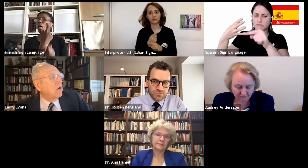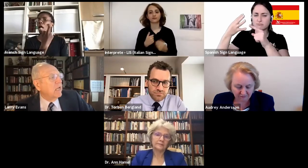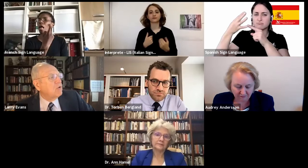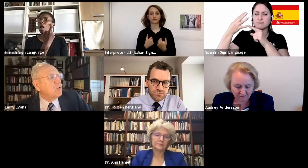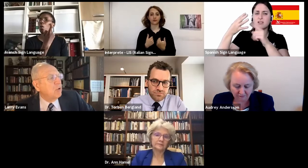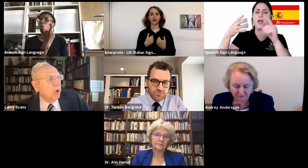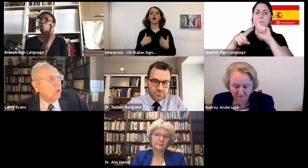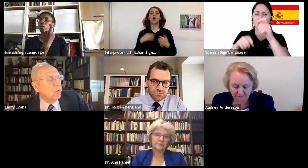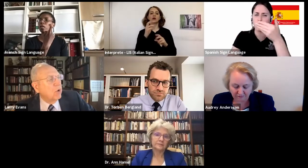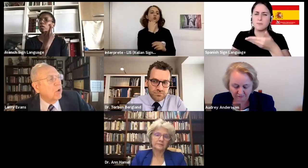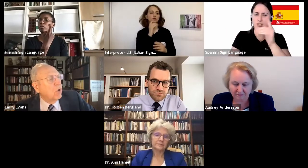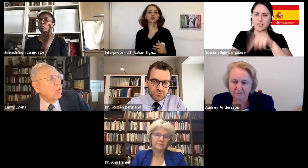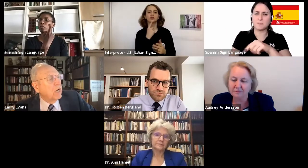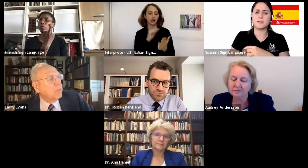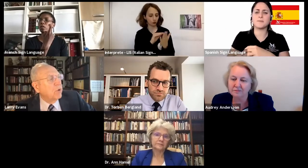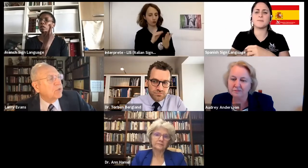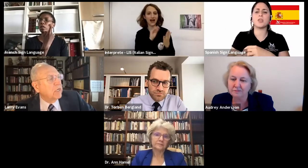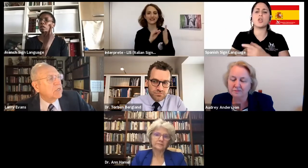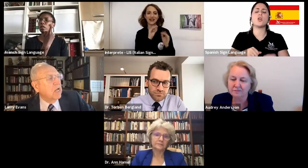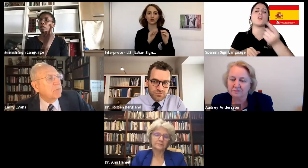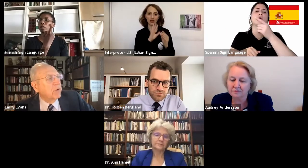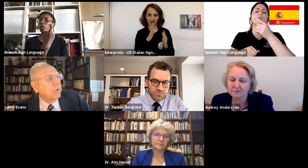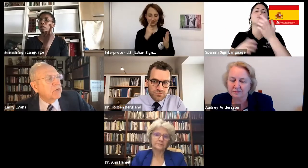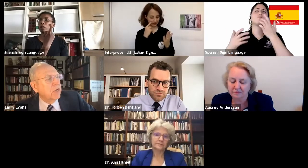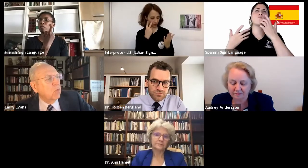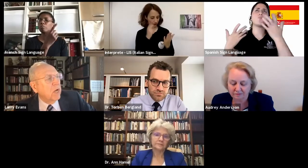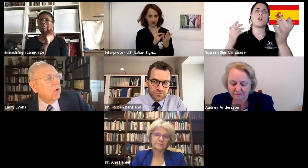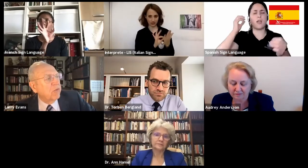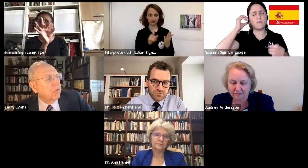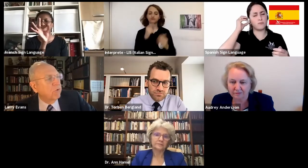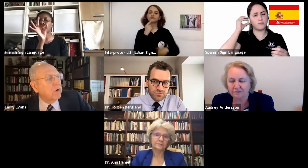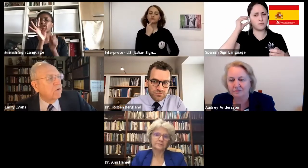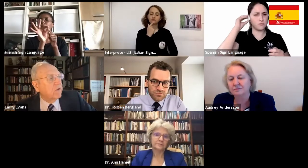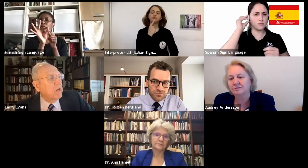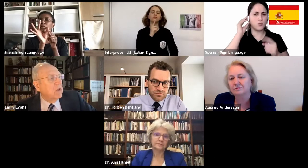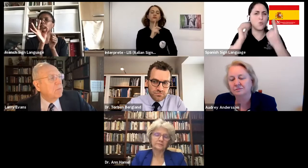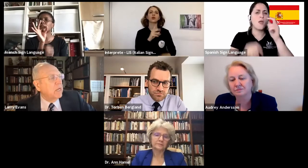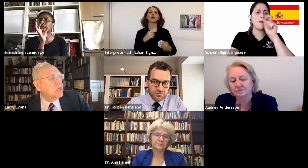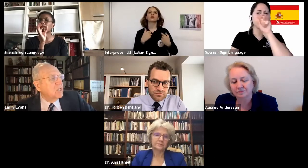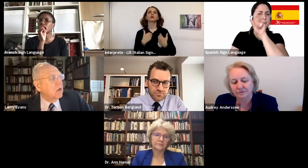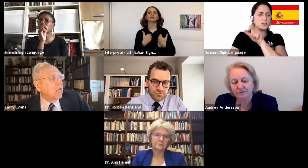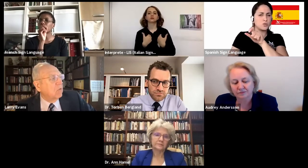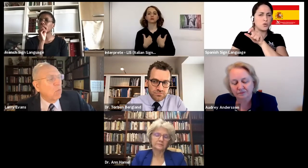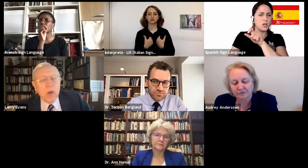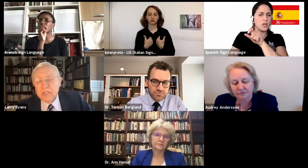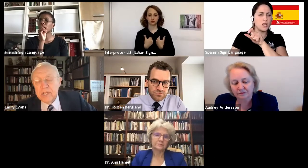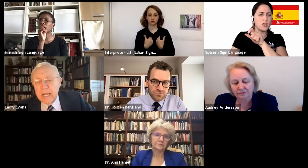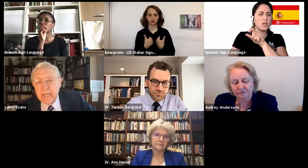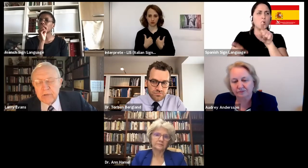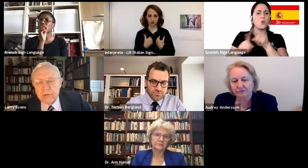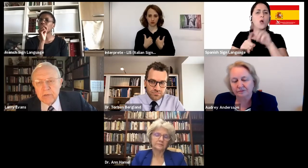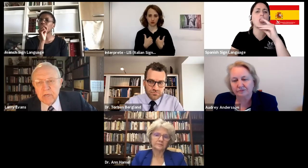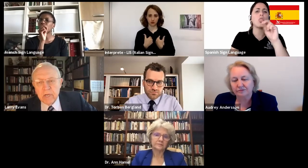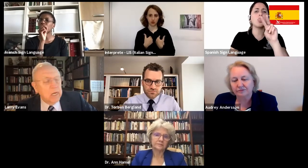can you know when a person is not progressing well through grief, but is stuck at one